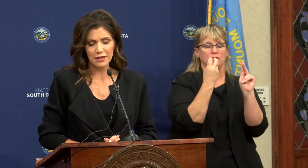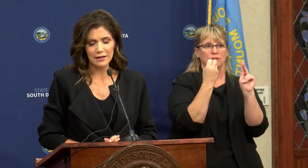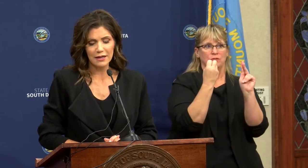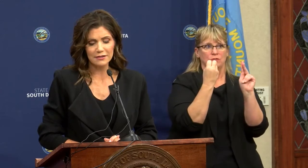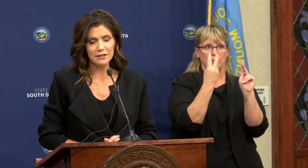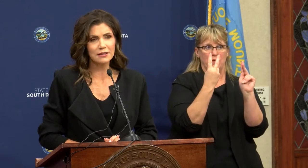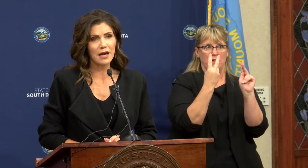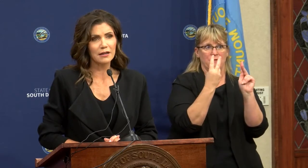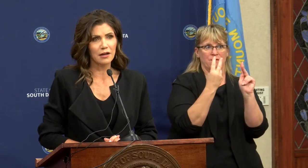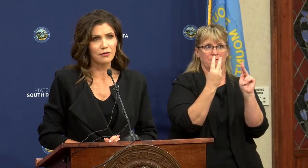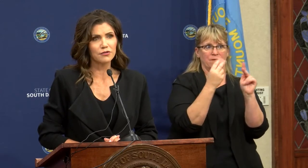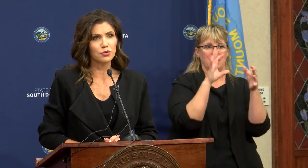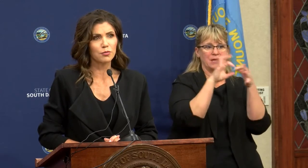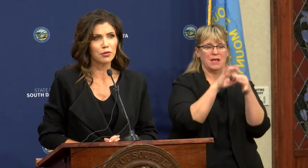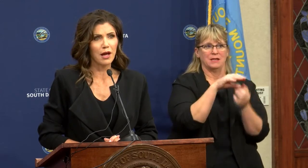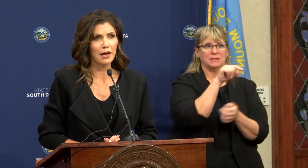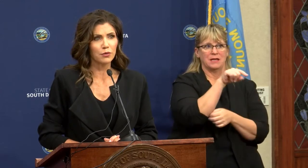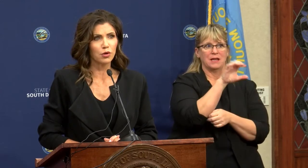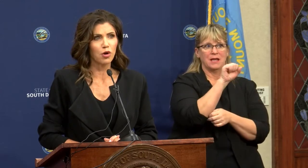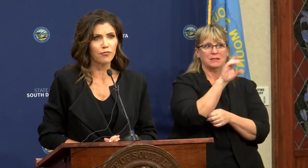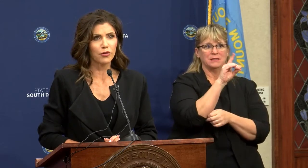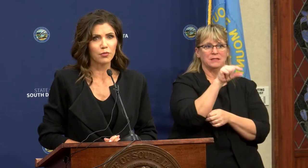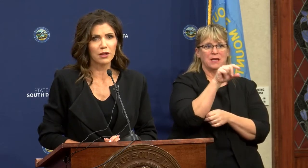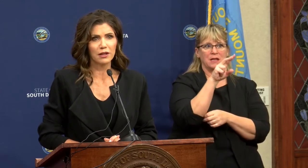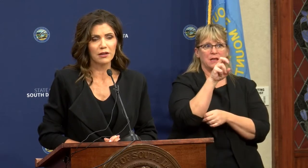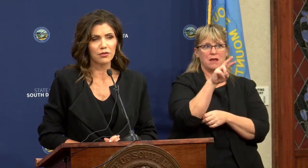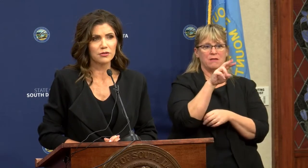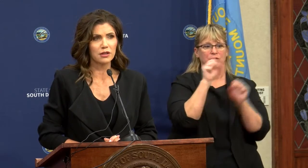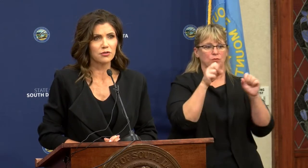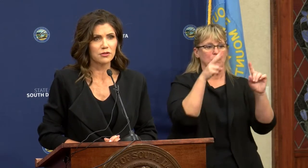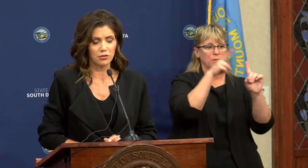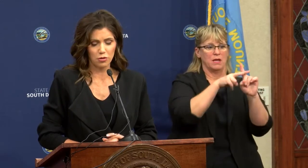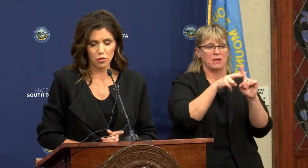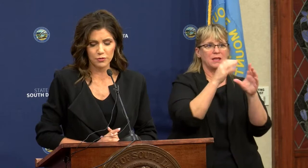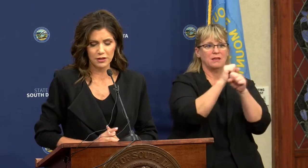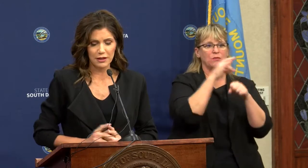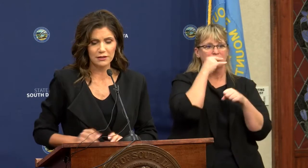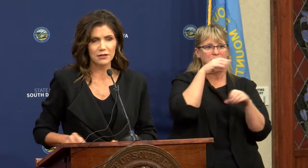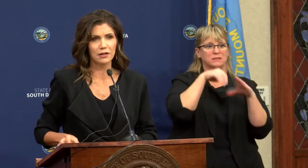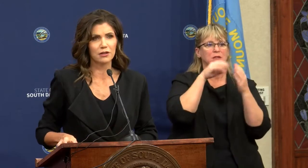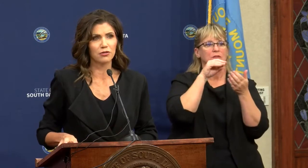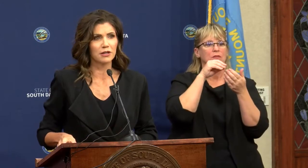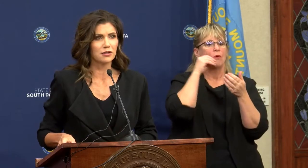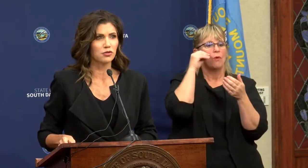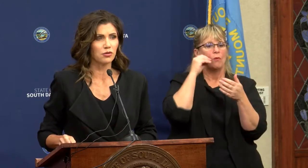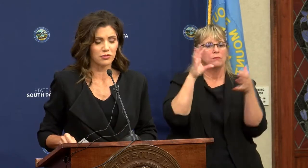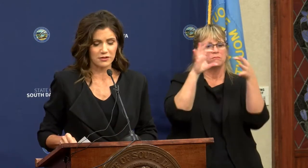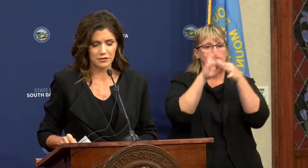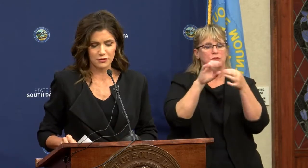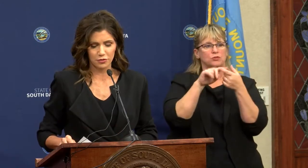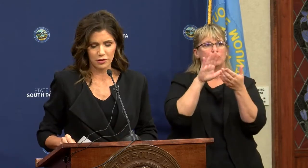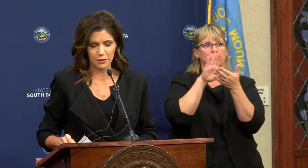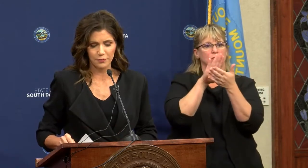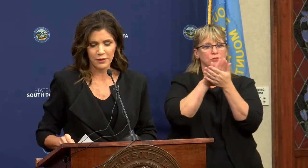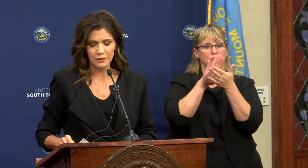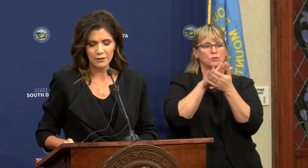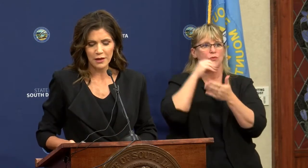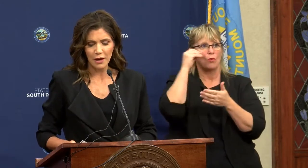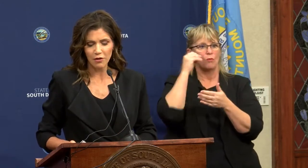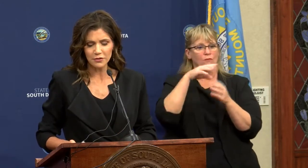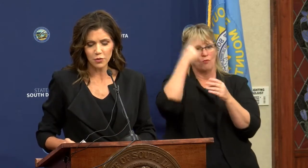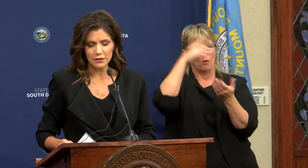.sd.gov to apply, and we're hopeful that we can get those kiddos in their homes connected to the internet to do their distance learning.